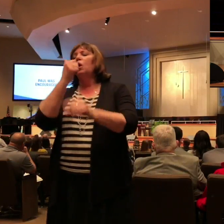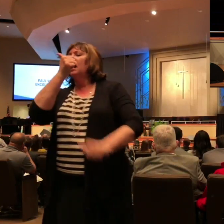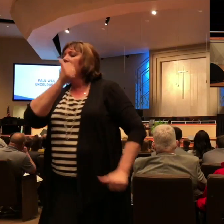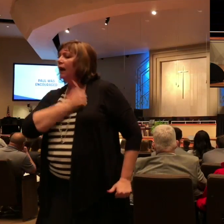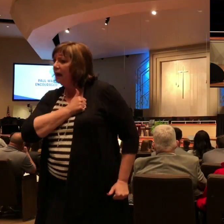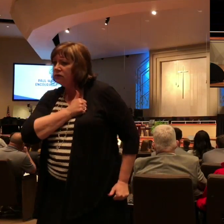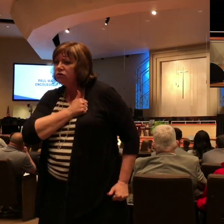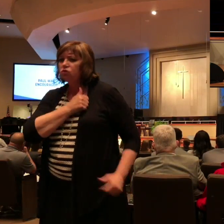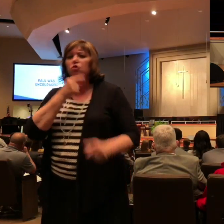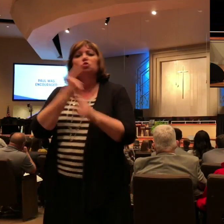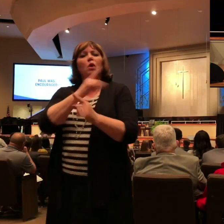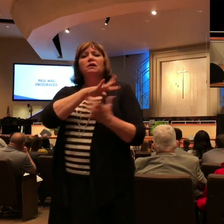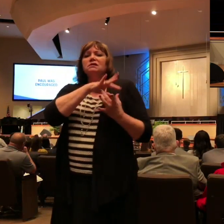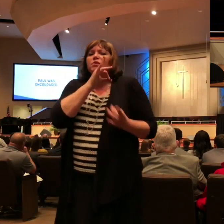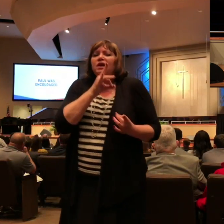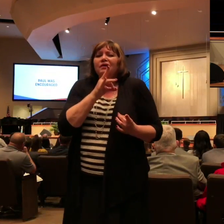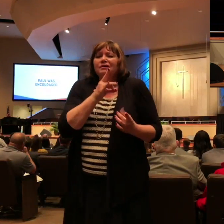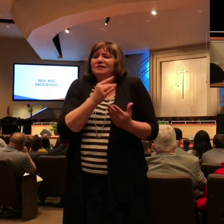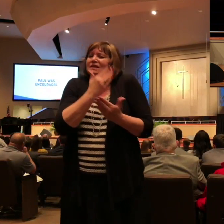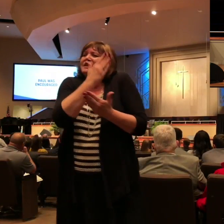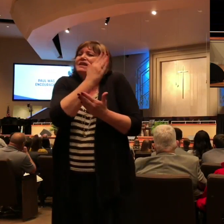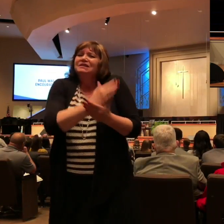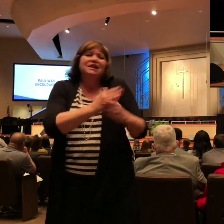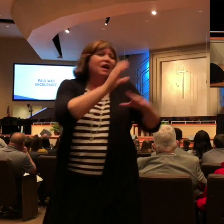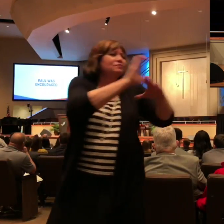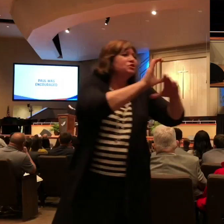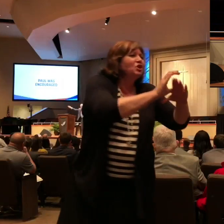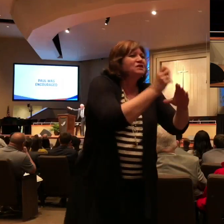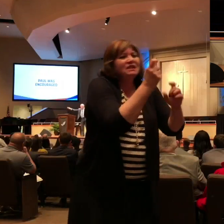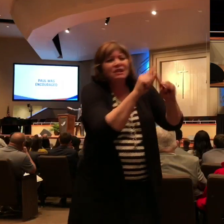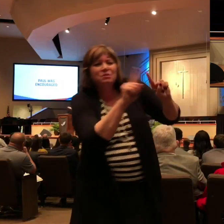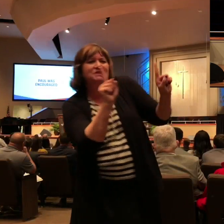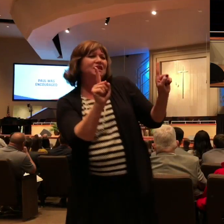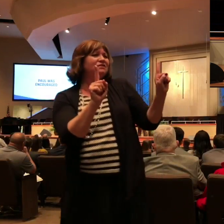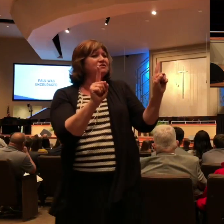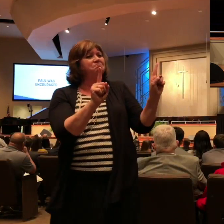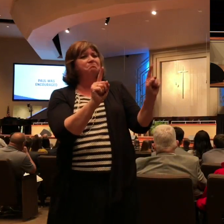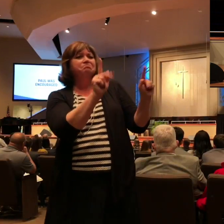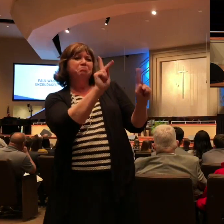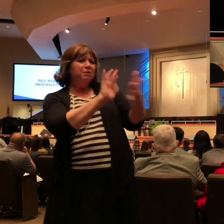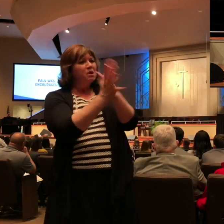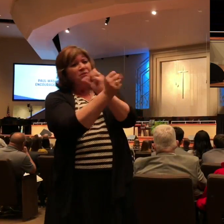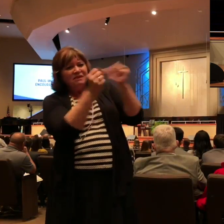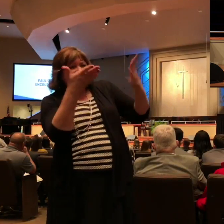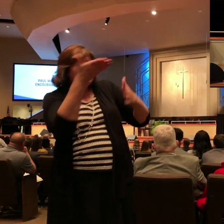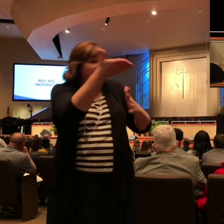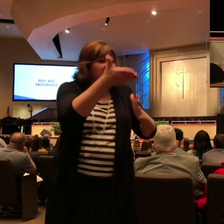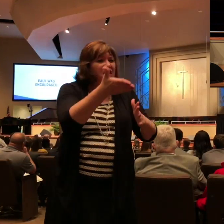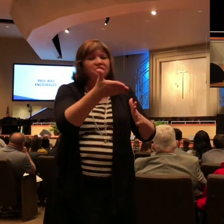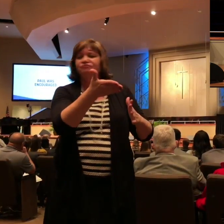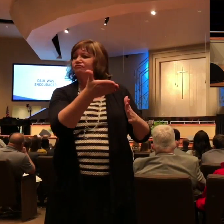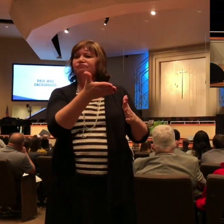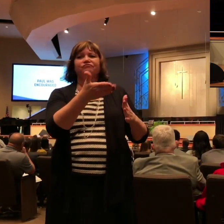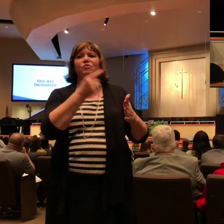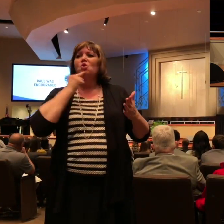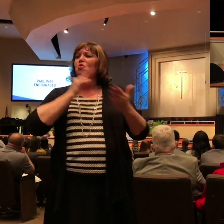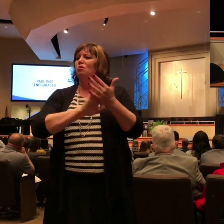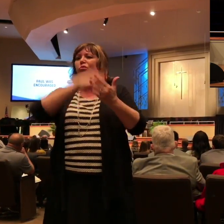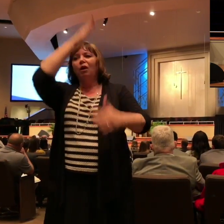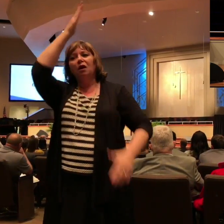Oh, okay, so somebody's a little different. But people are being saved. Praise God for that. Well, this person, they'd said something bad about